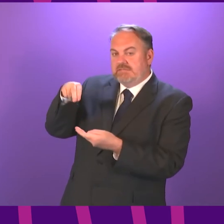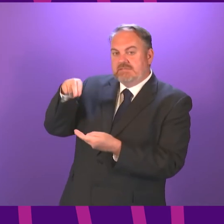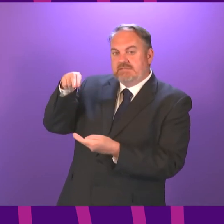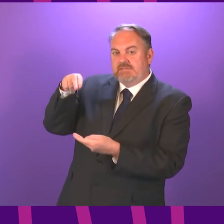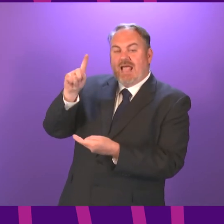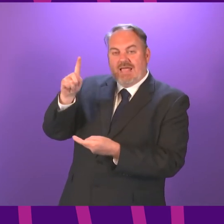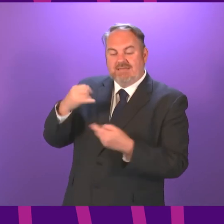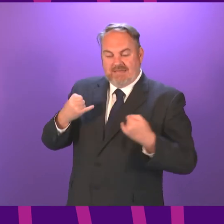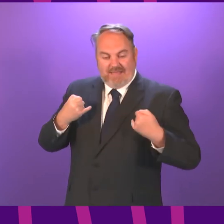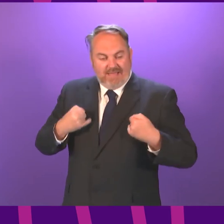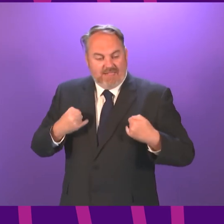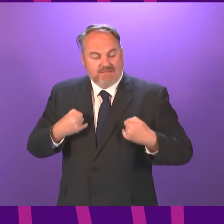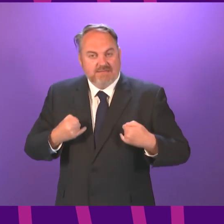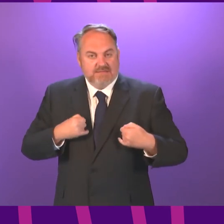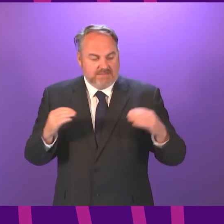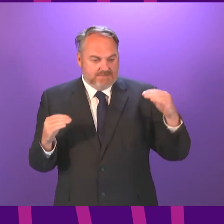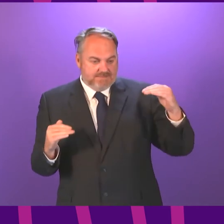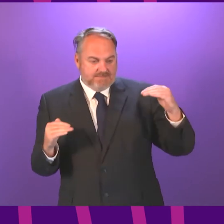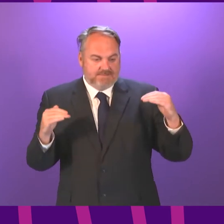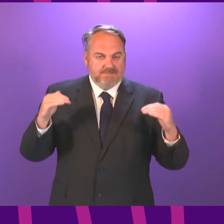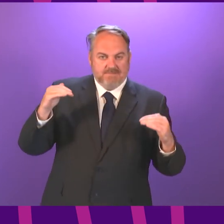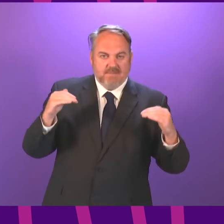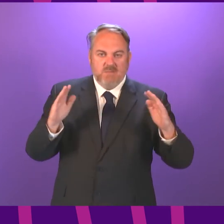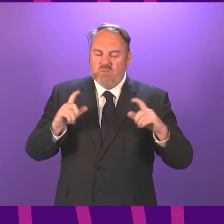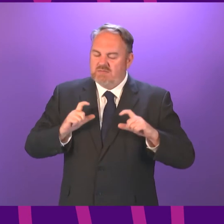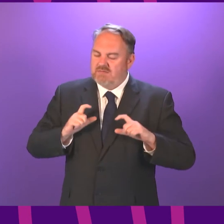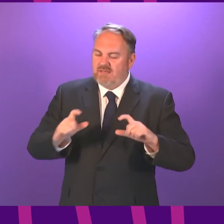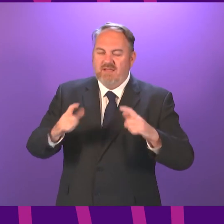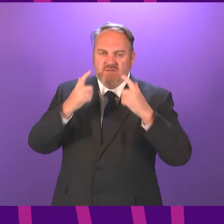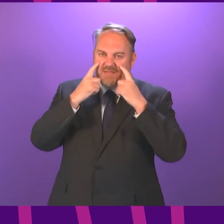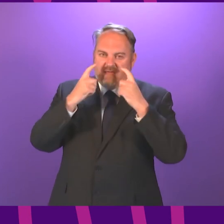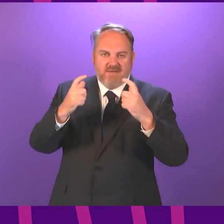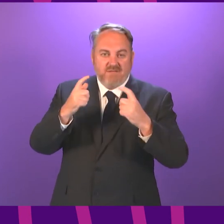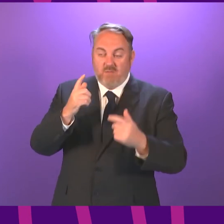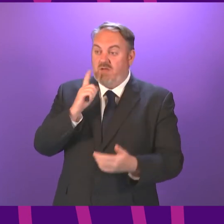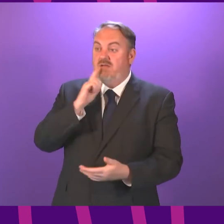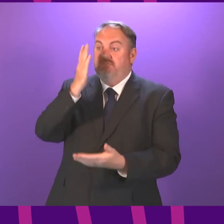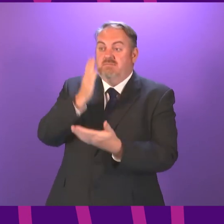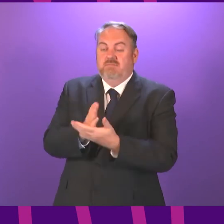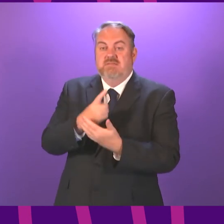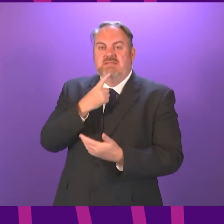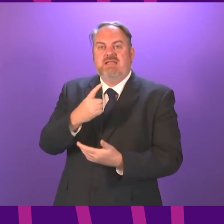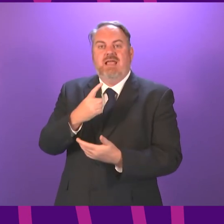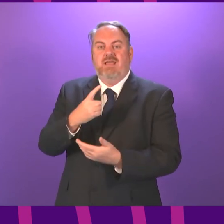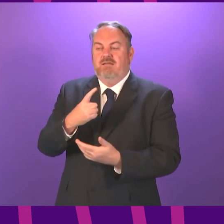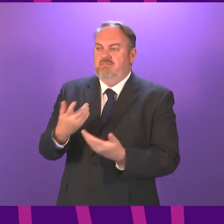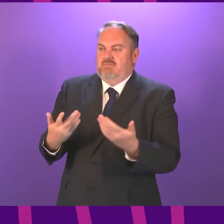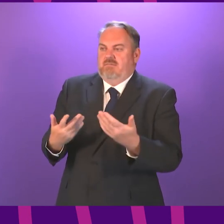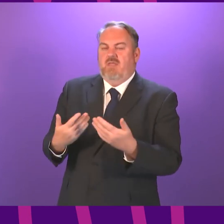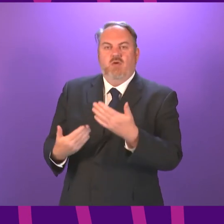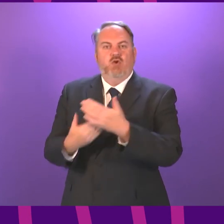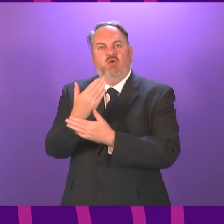of illness. But we have to be cautious because it is too early to be absolutely definitive that this new variant won't change that dynamic.